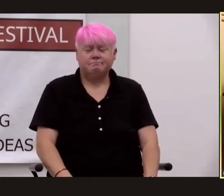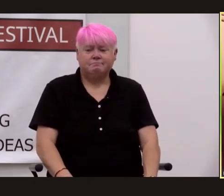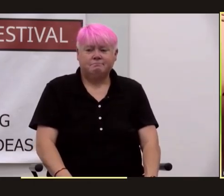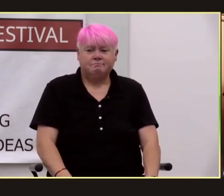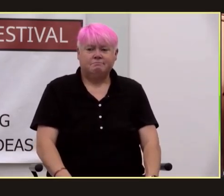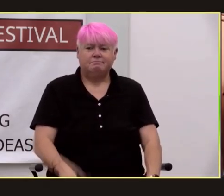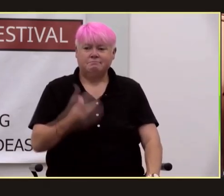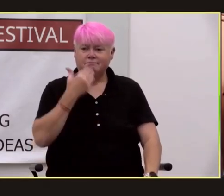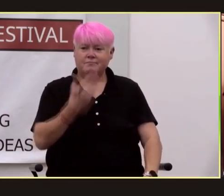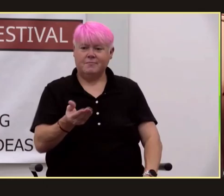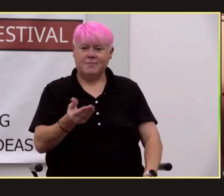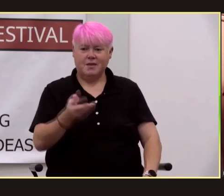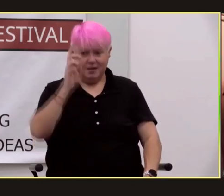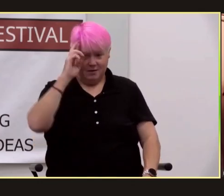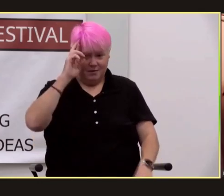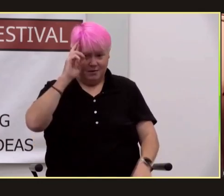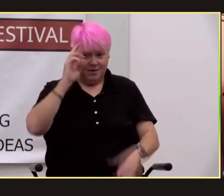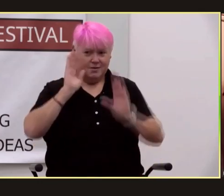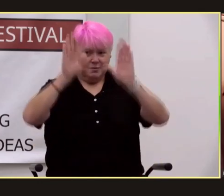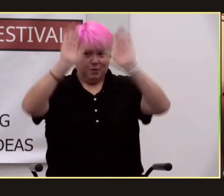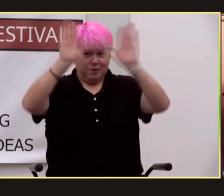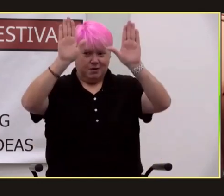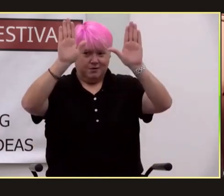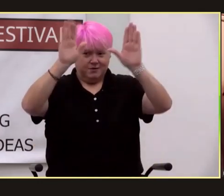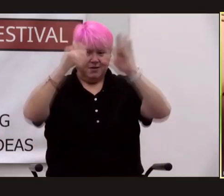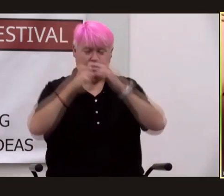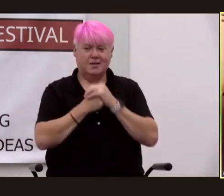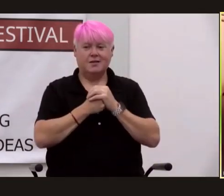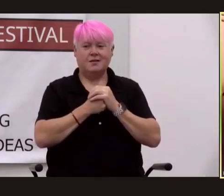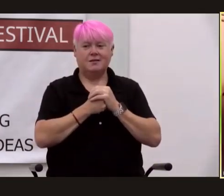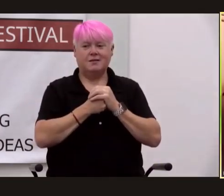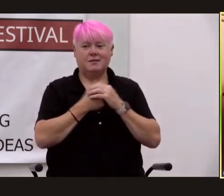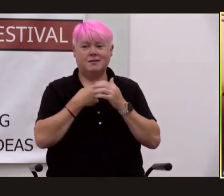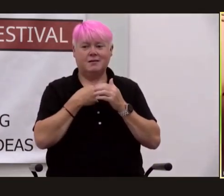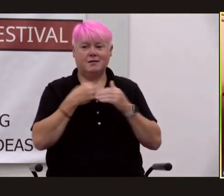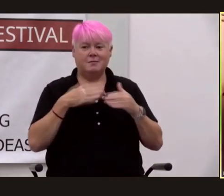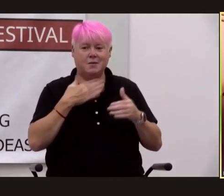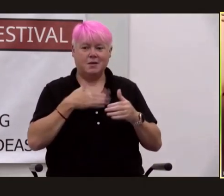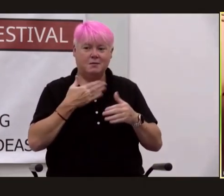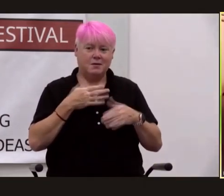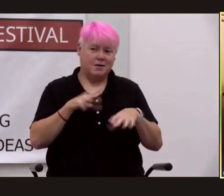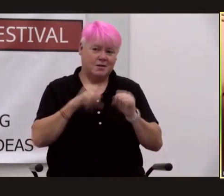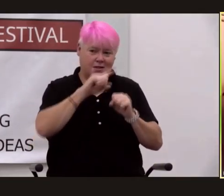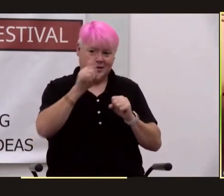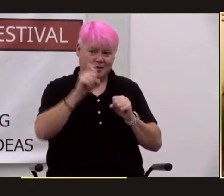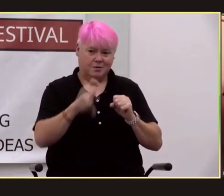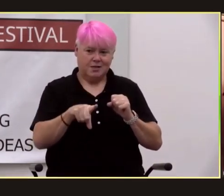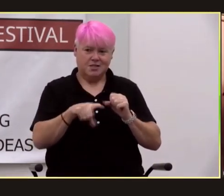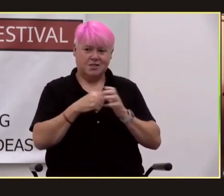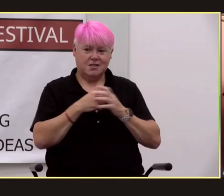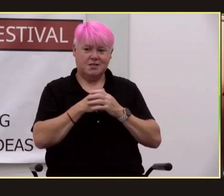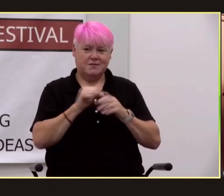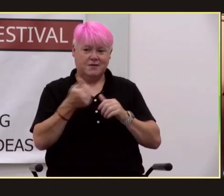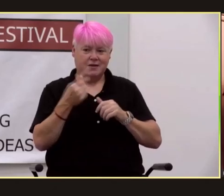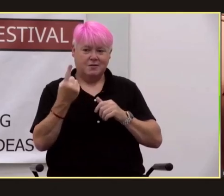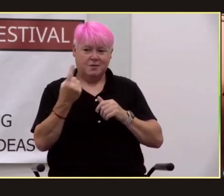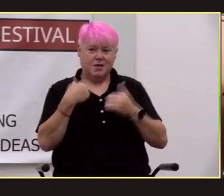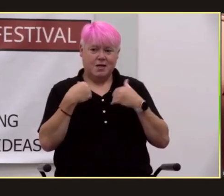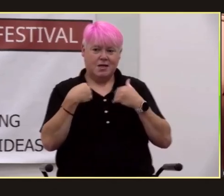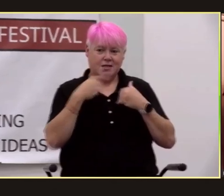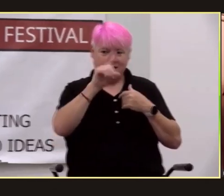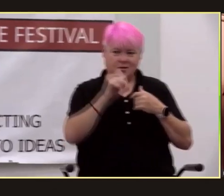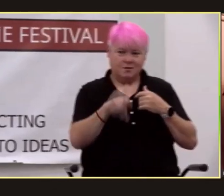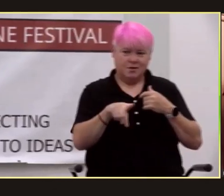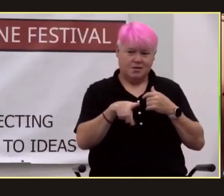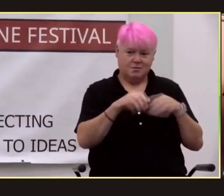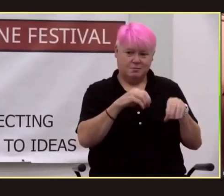thanks robert that was great thank you and with that i'd be happy to take any questions if anybody has any if anybody has any questions you can quickly pop